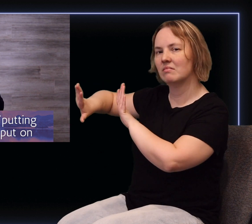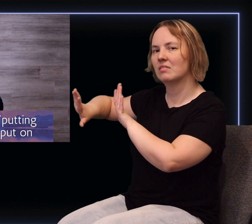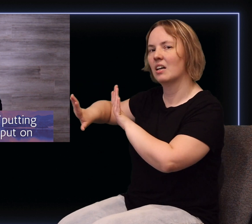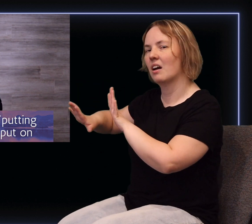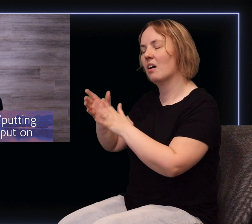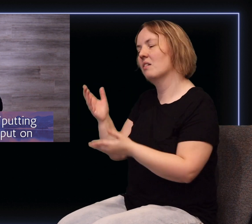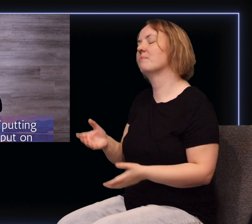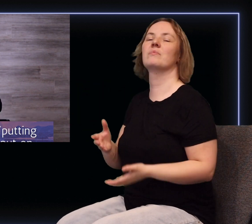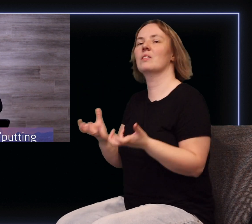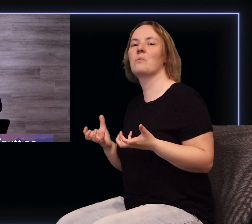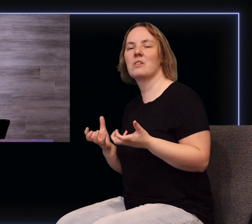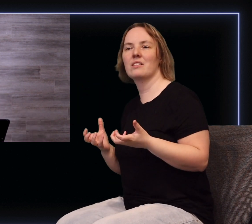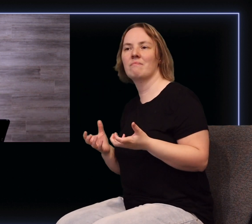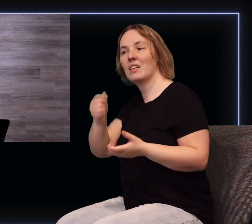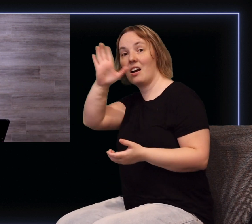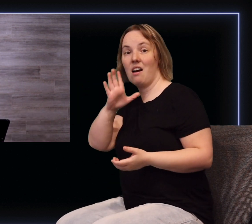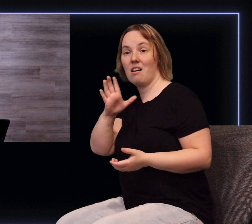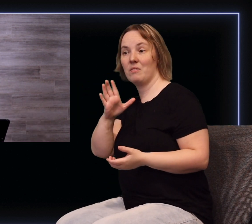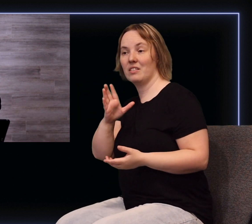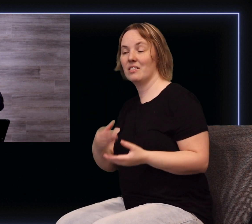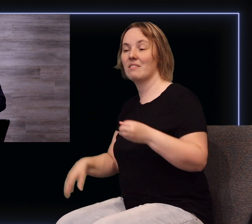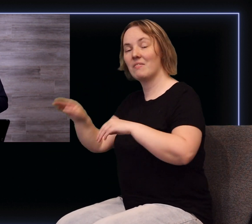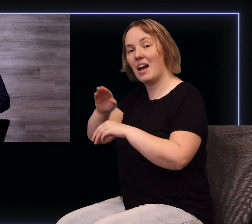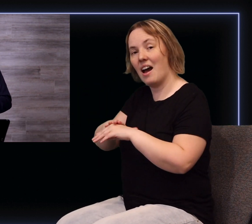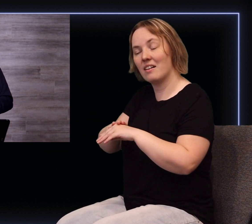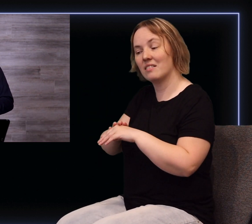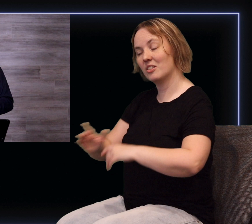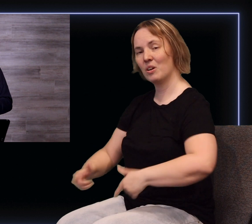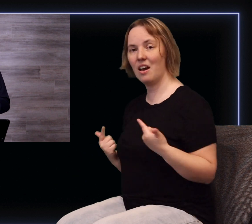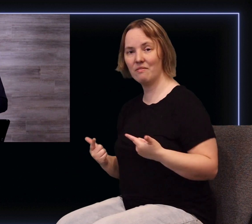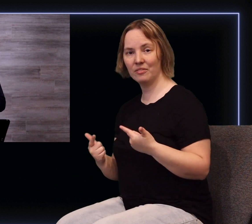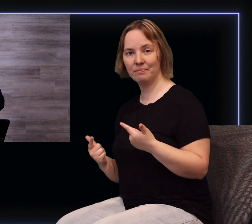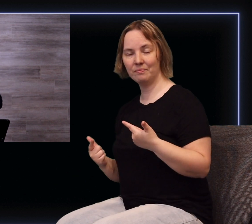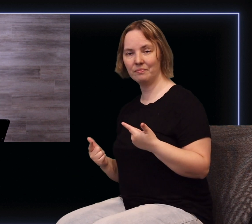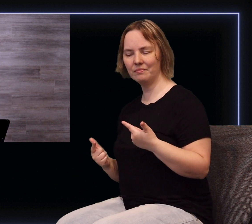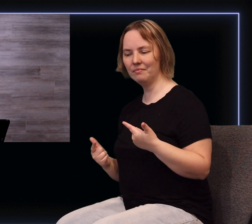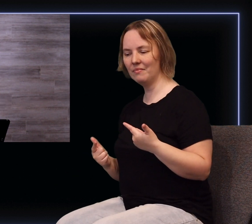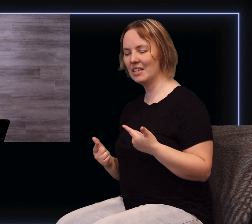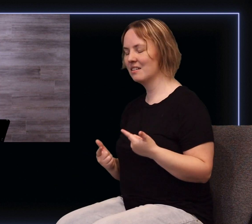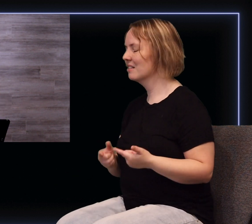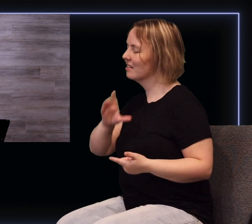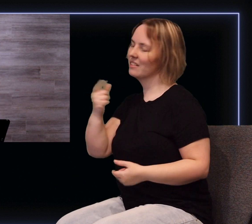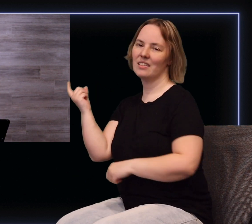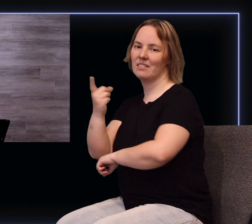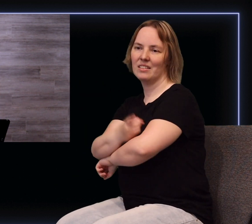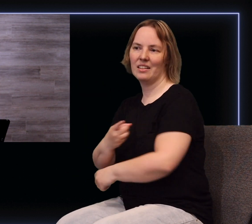on, what he wants us to add to our lives. You know, there's probably not a day that goes by that I don't have to